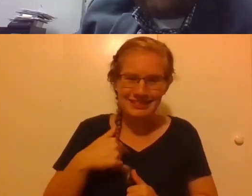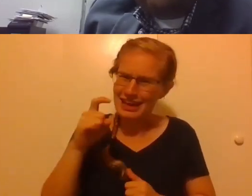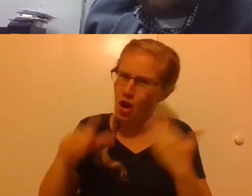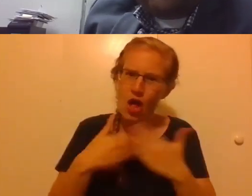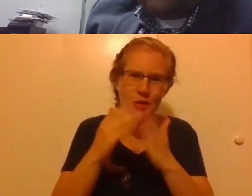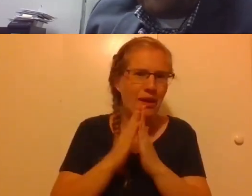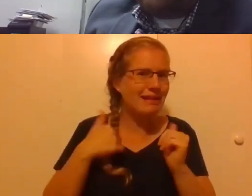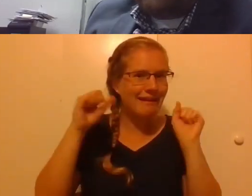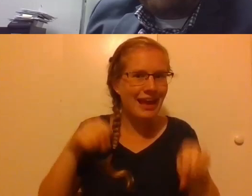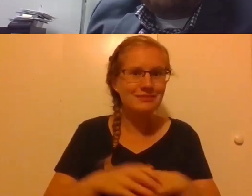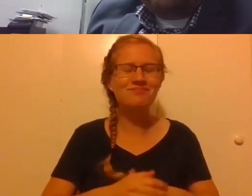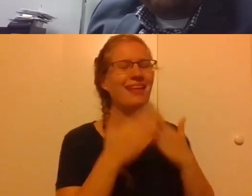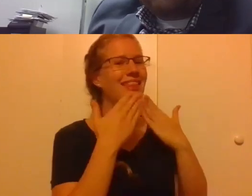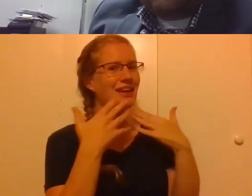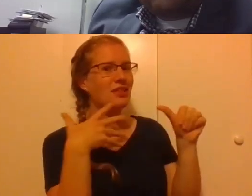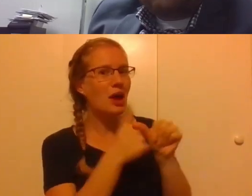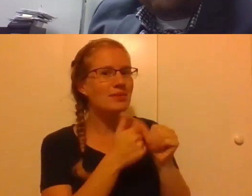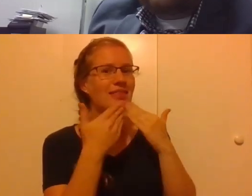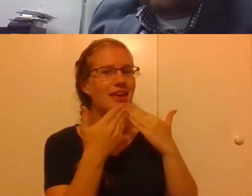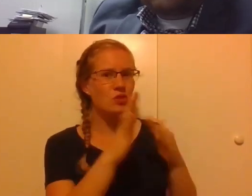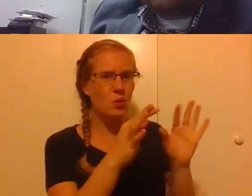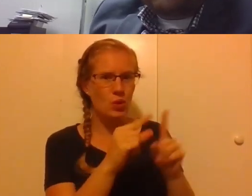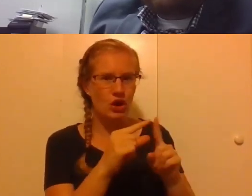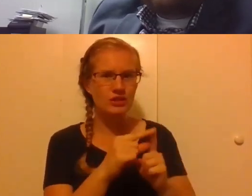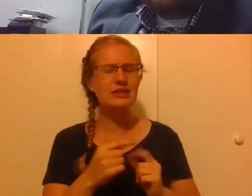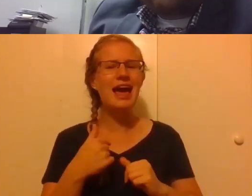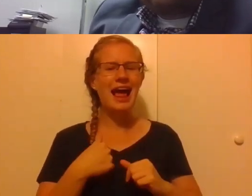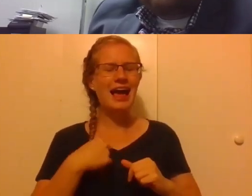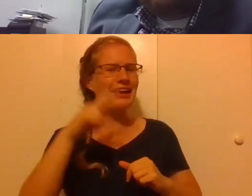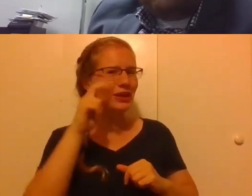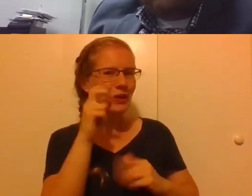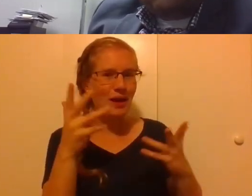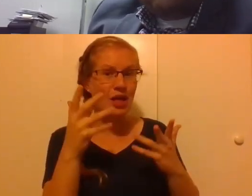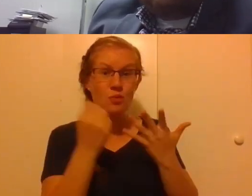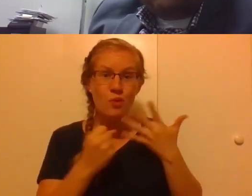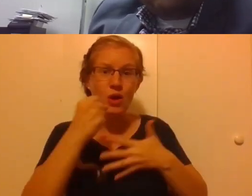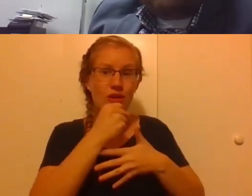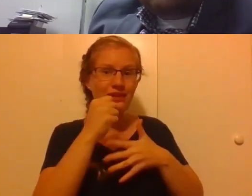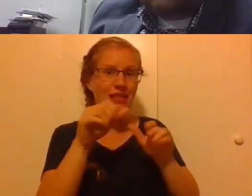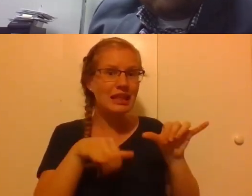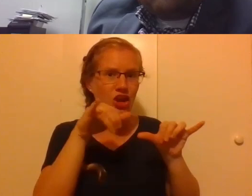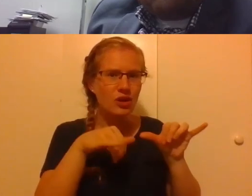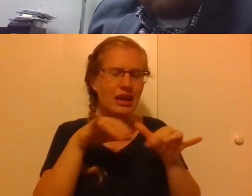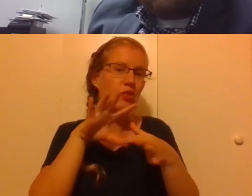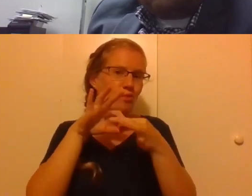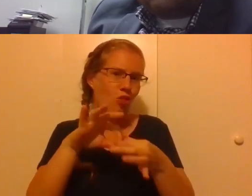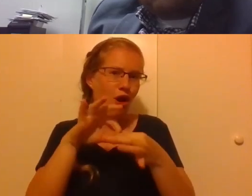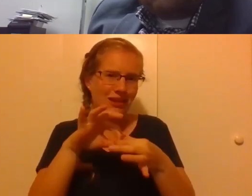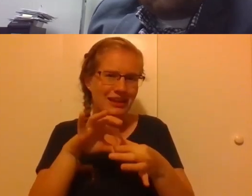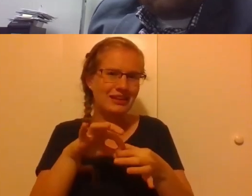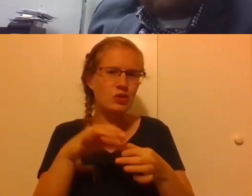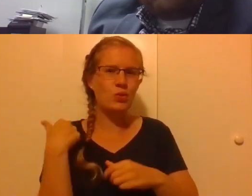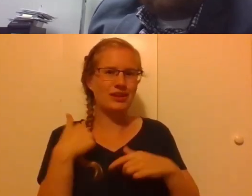Well, thank you. Thank you for that update. And thank you for your remarks. What I take away, especially is that the priority of lingering and then the belongingness that we, that